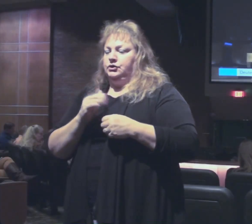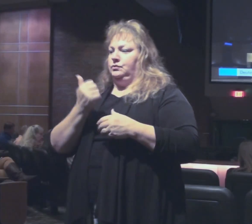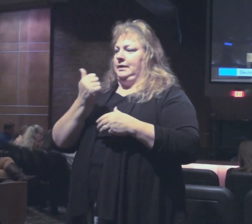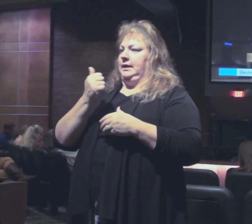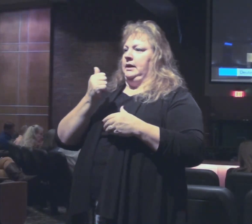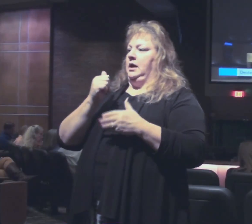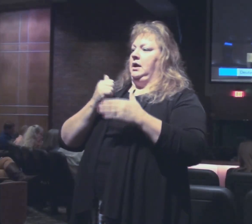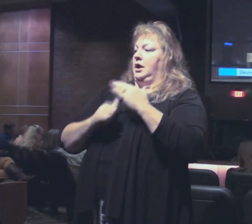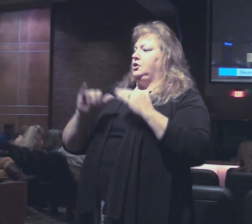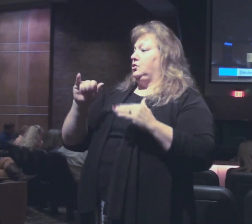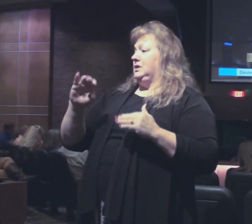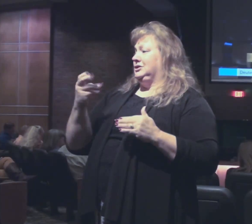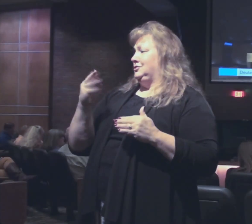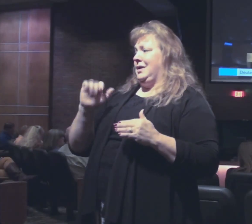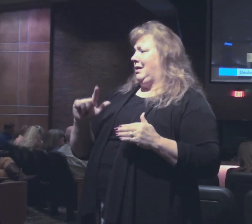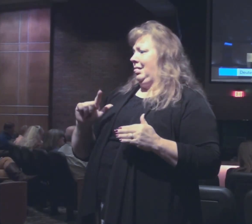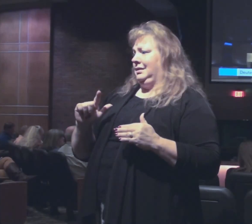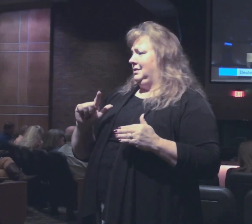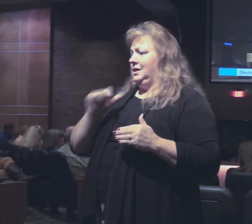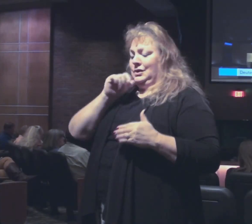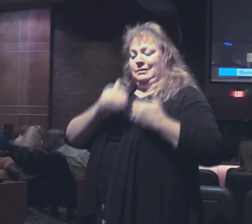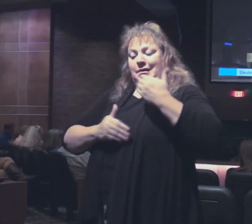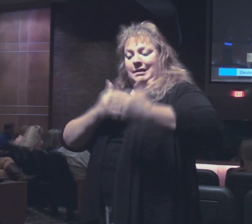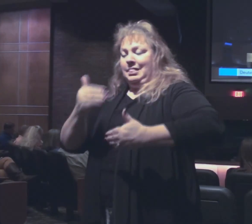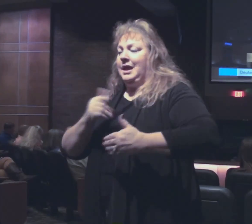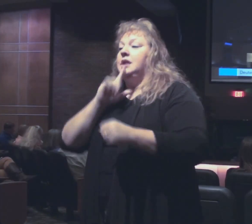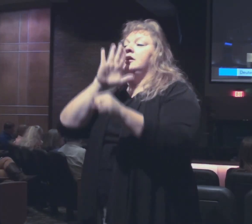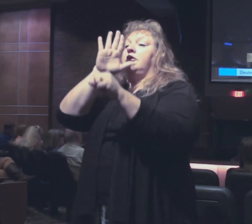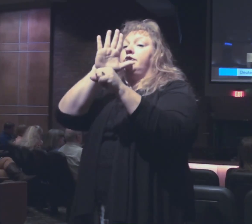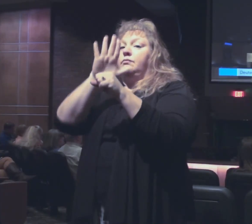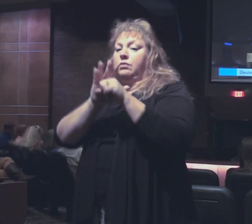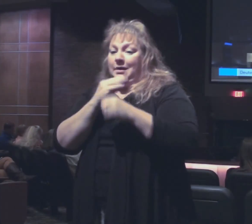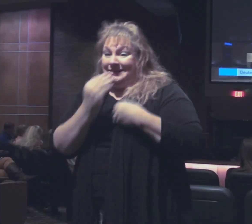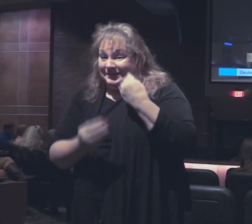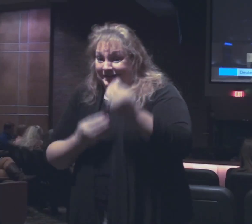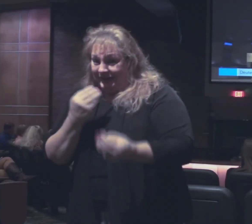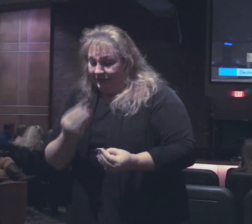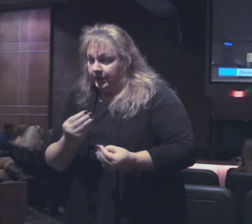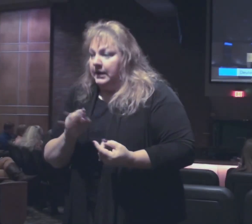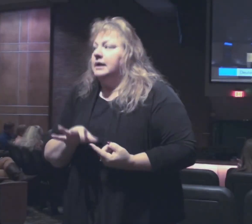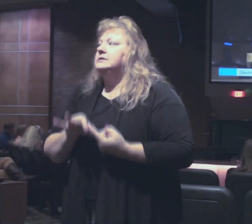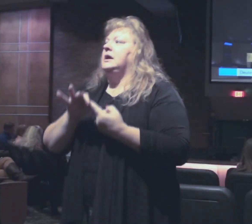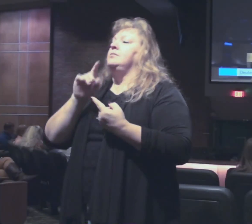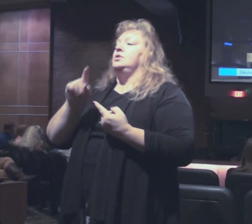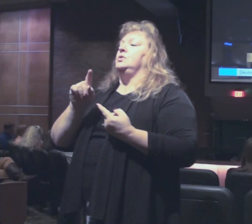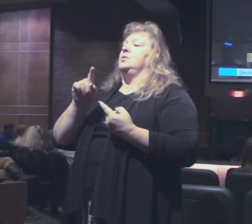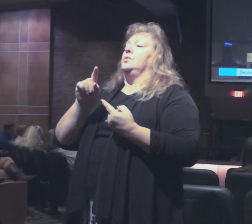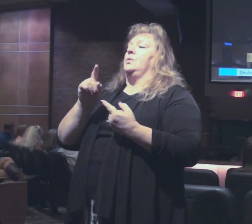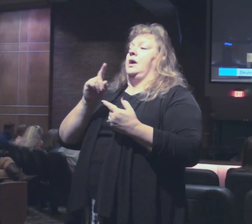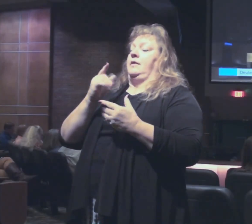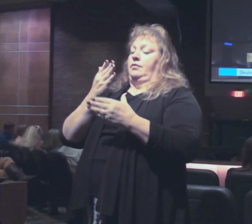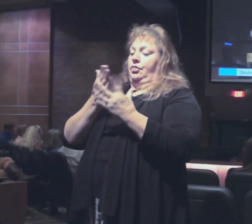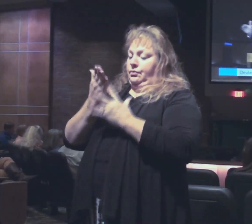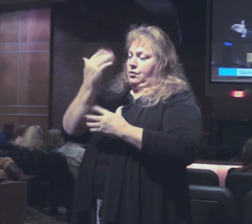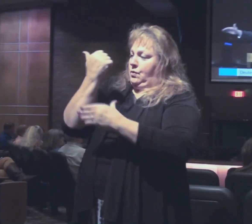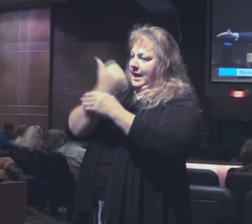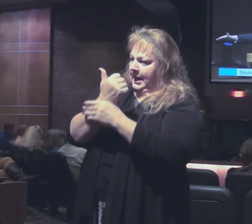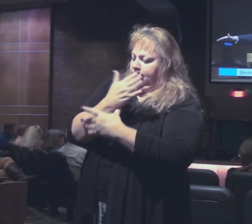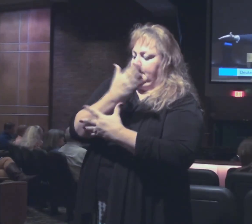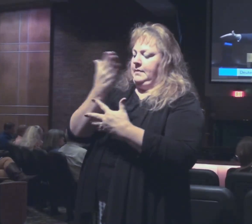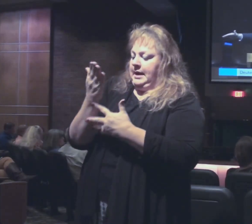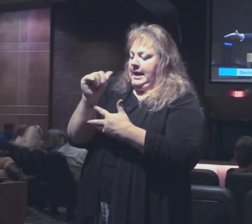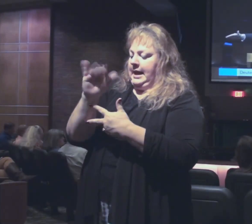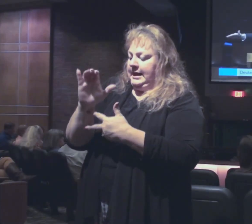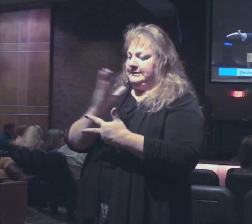Abraham. You are not in the line of covenantal promise unless you are a descendant of Abraham through Isaac, through